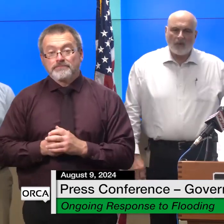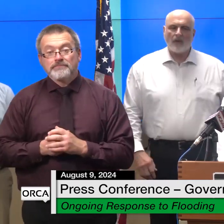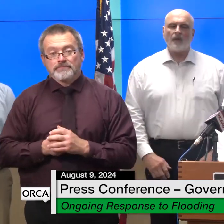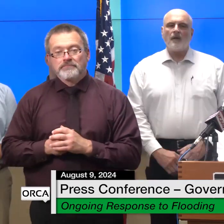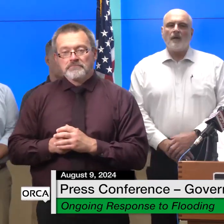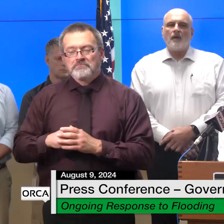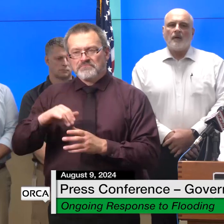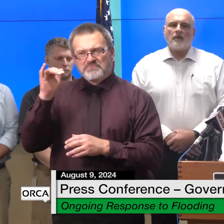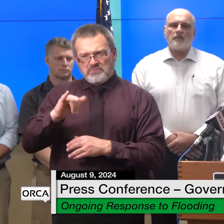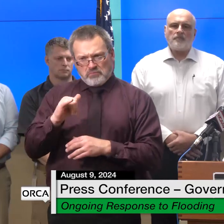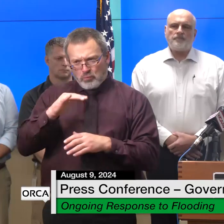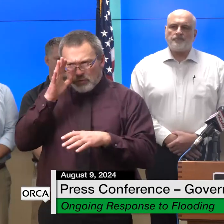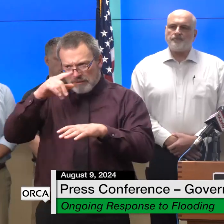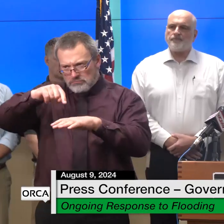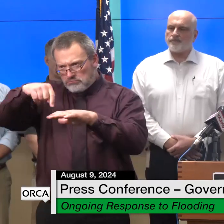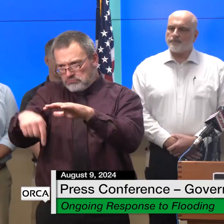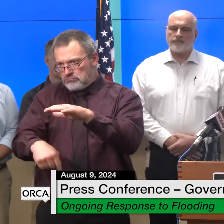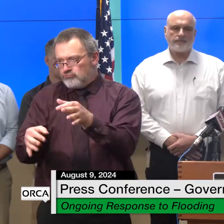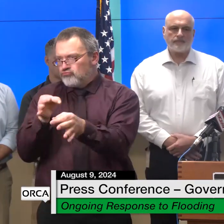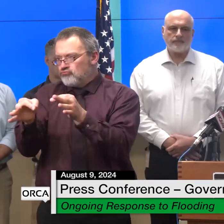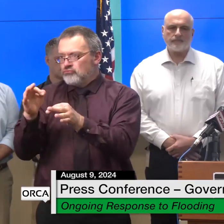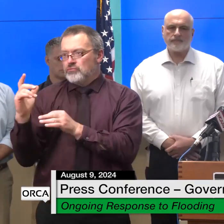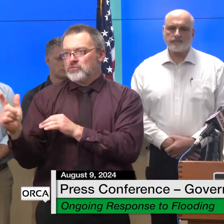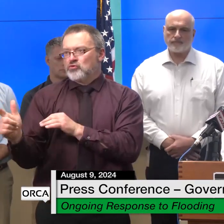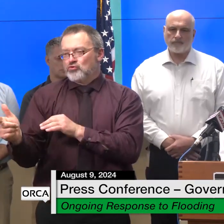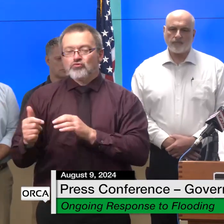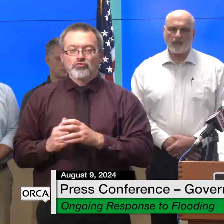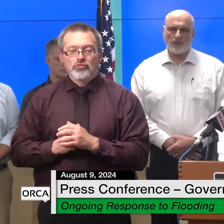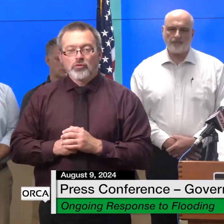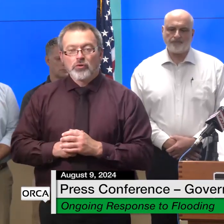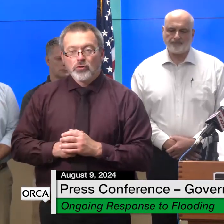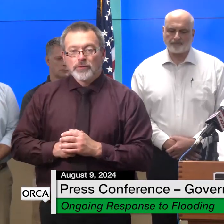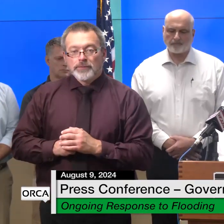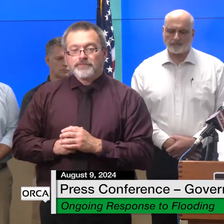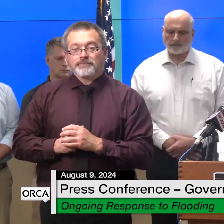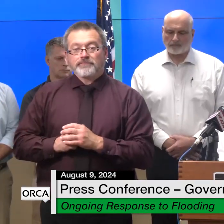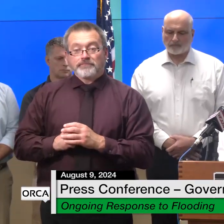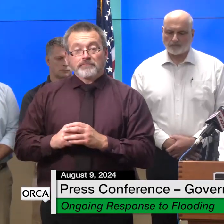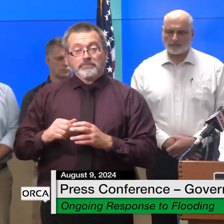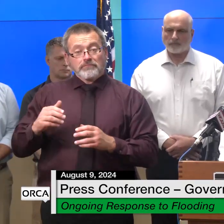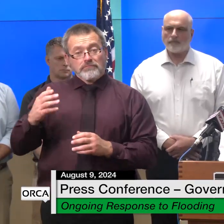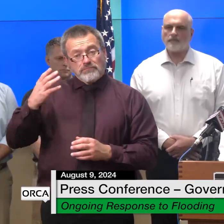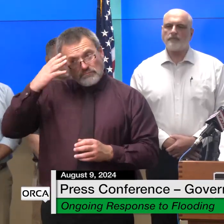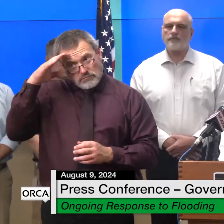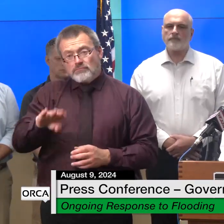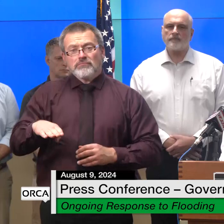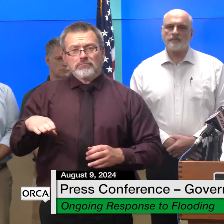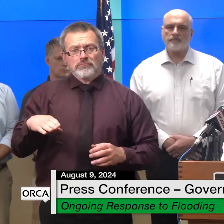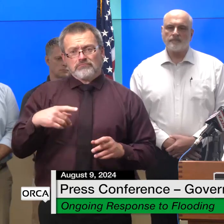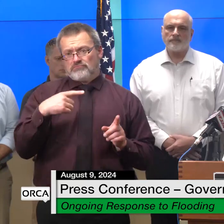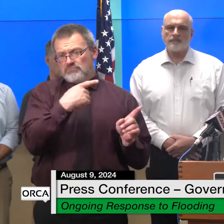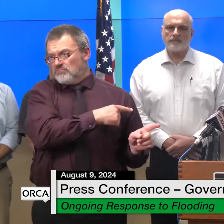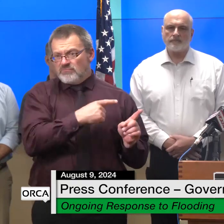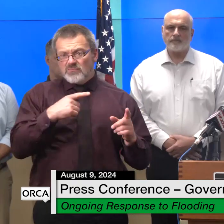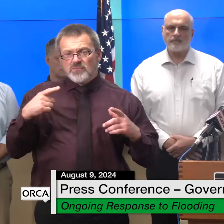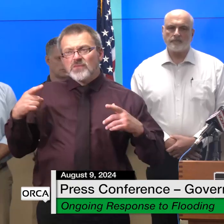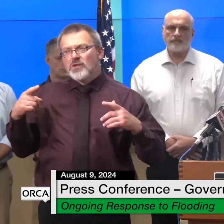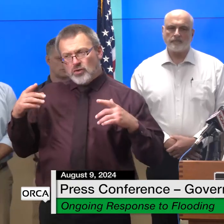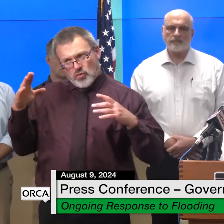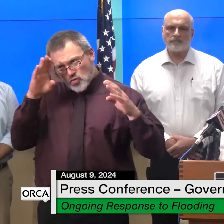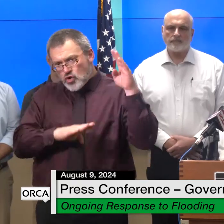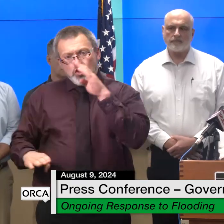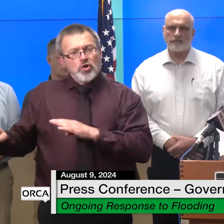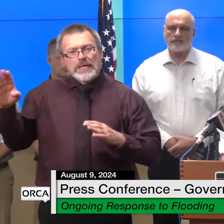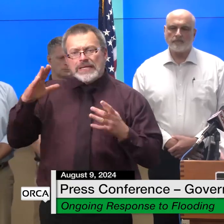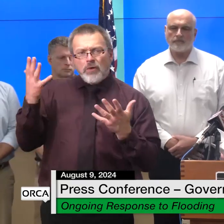and as I mentioned last week I continue to be concerned about the number of homes that have been destroyed adding to a housing crisis